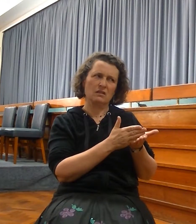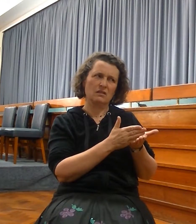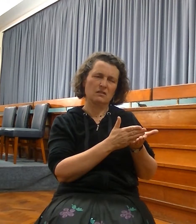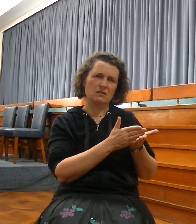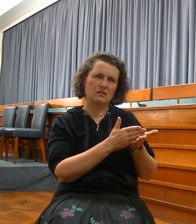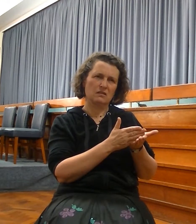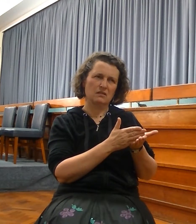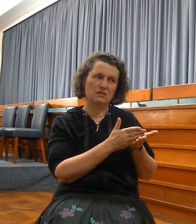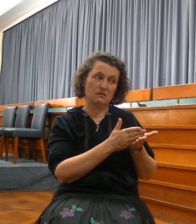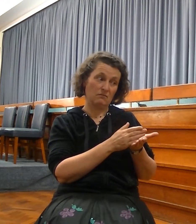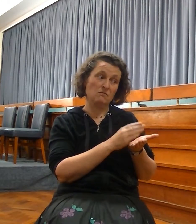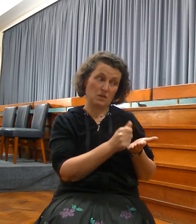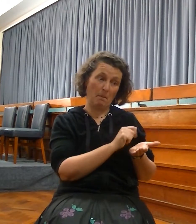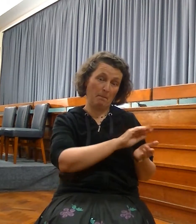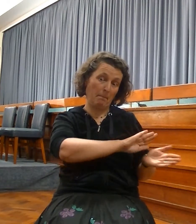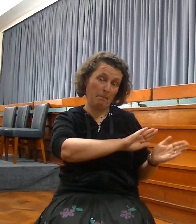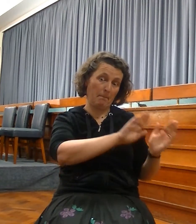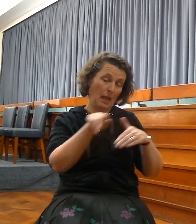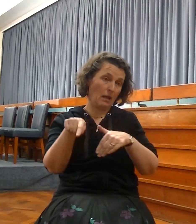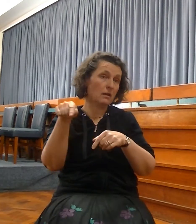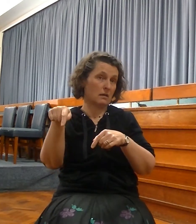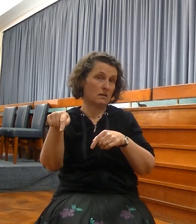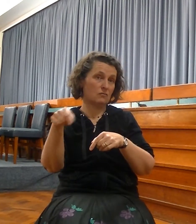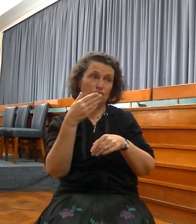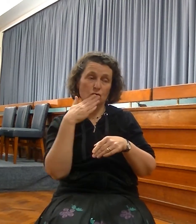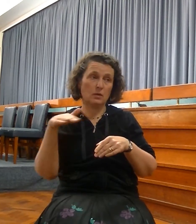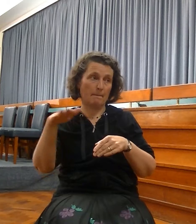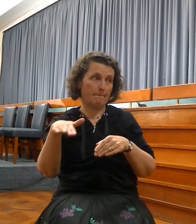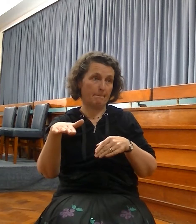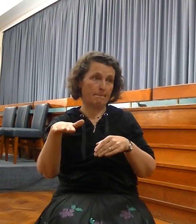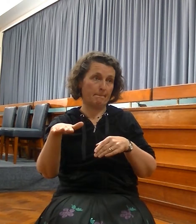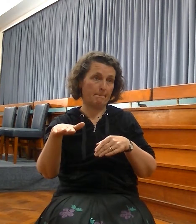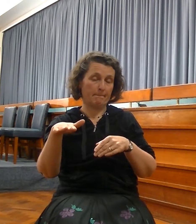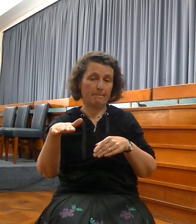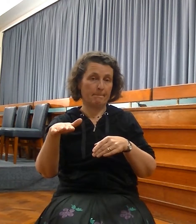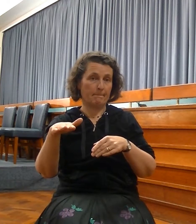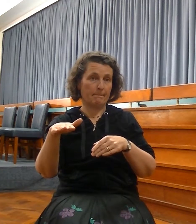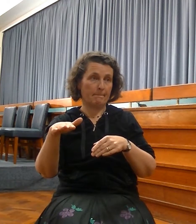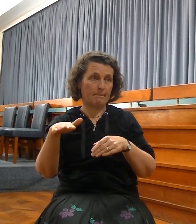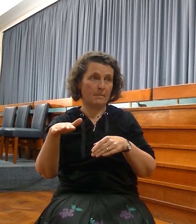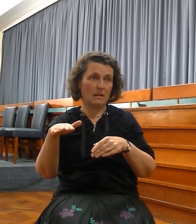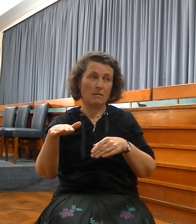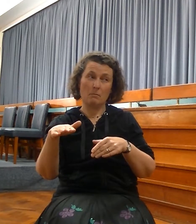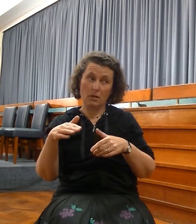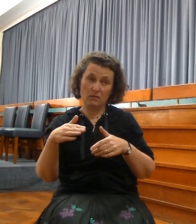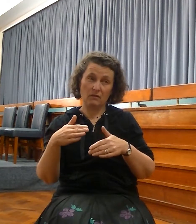returned, and there was a measure of restoration, the prophecies are not entirely fulfilled